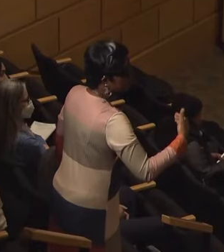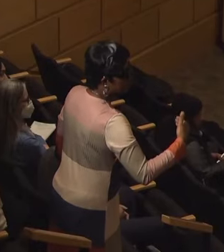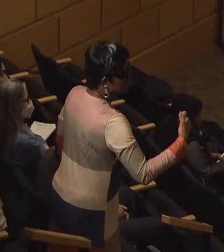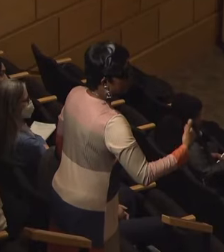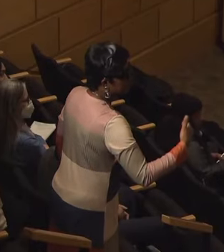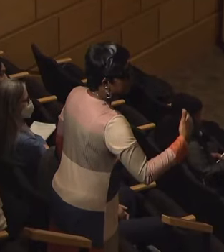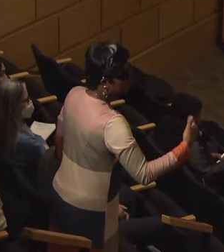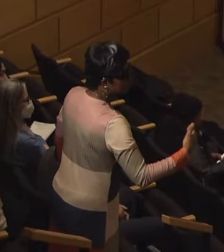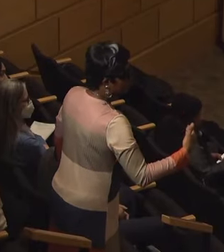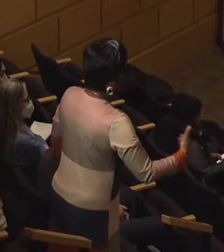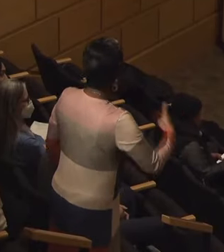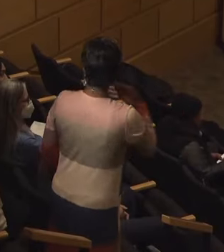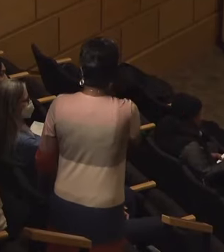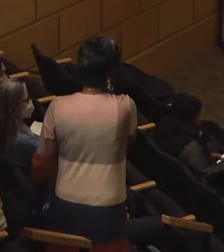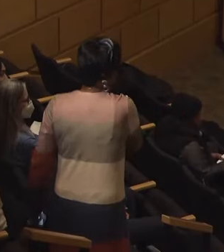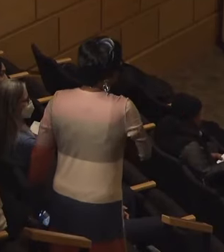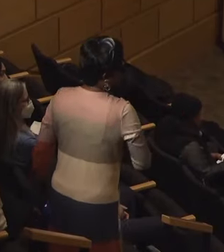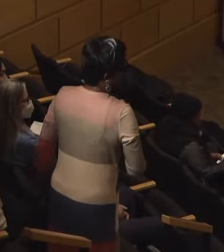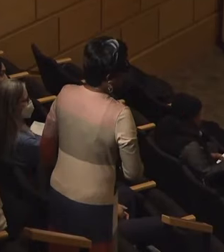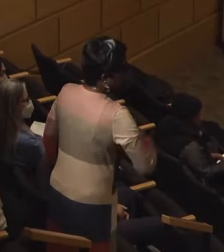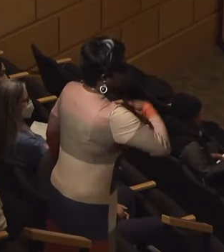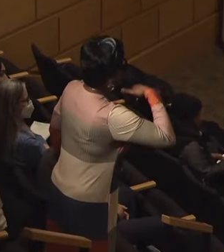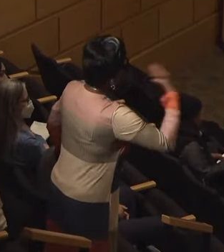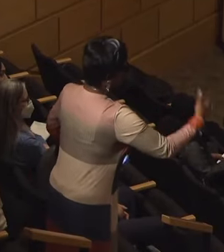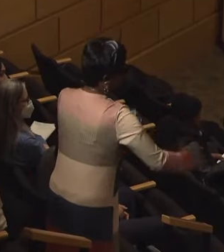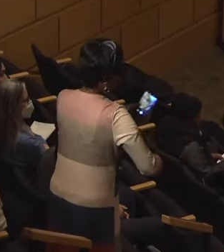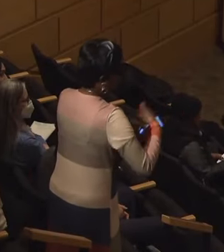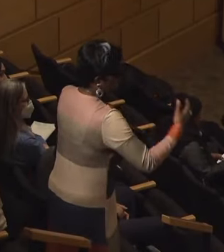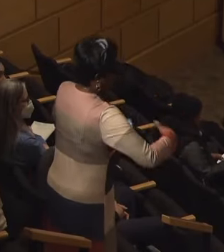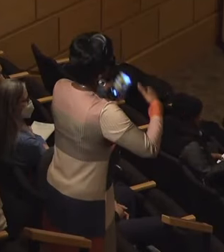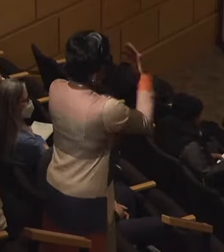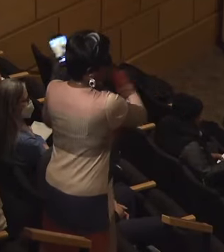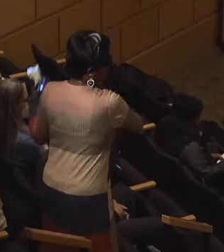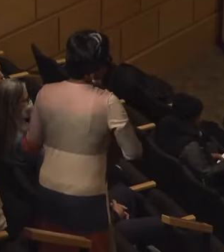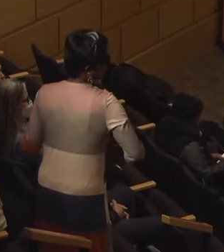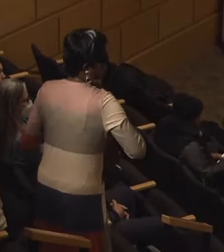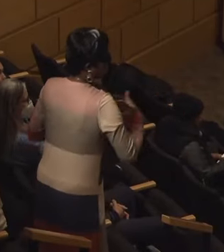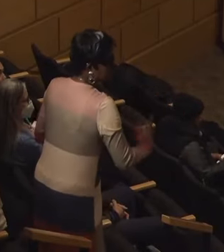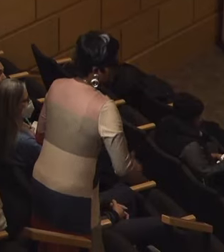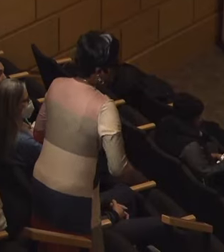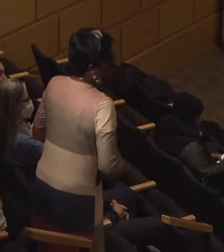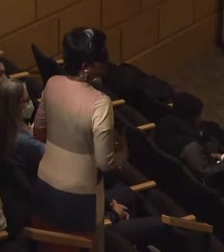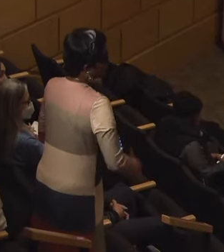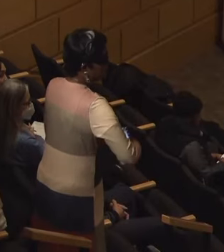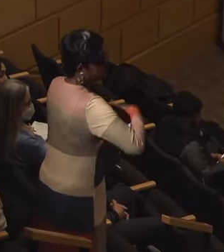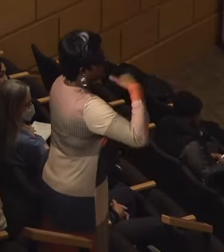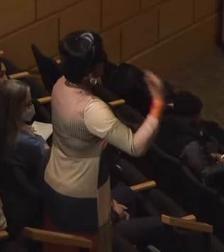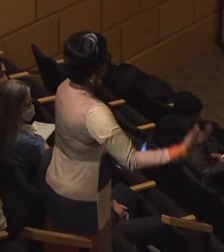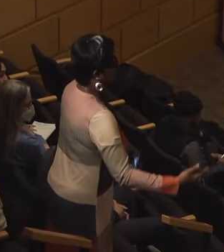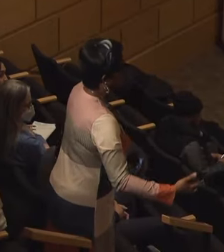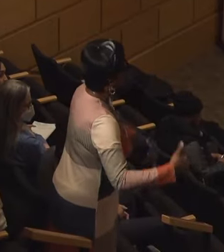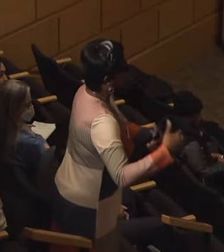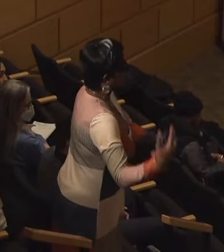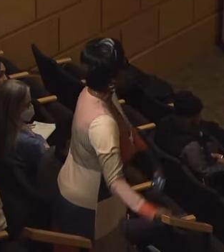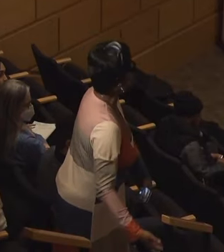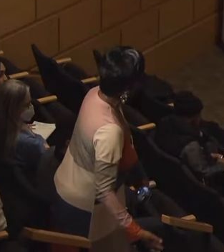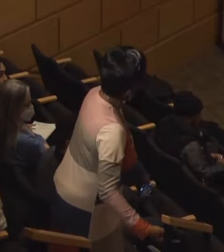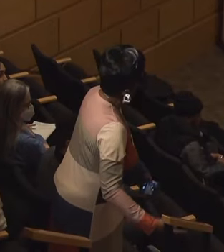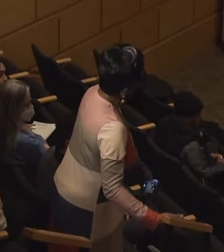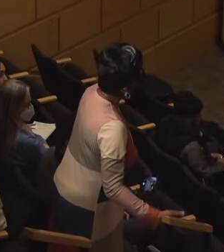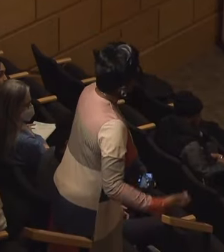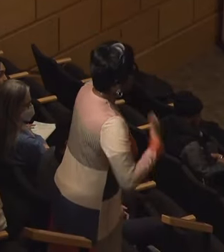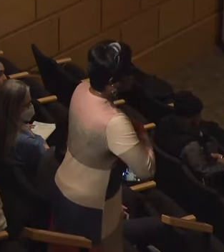that's what I was looking forward to looking at. I understand your proposal and what you're going to do and what you said you've done to get the